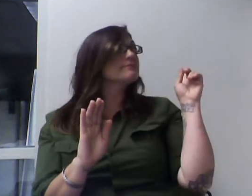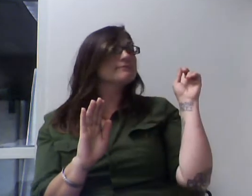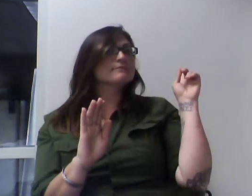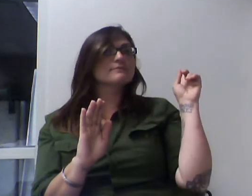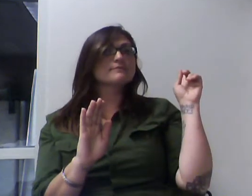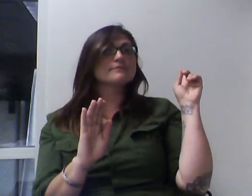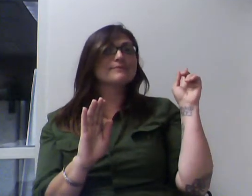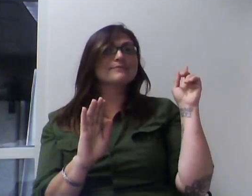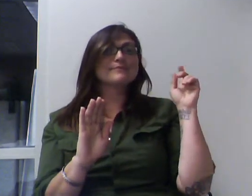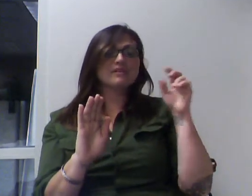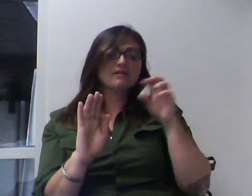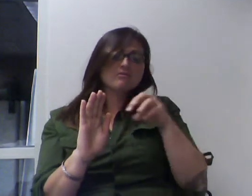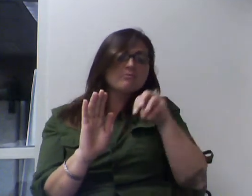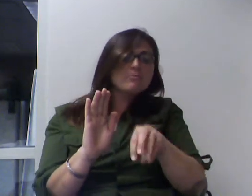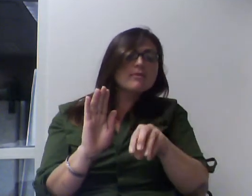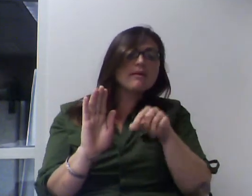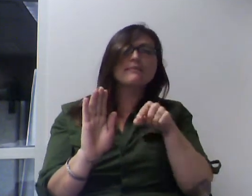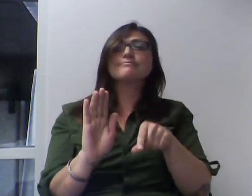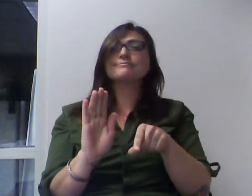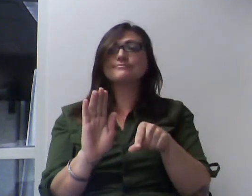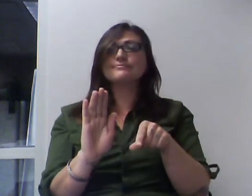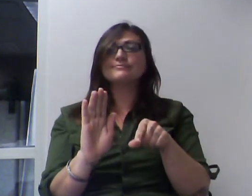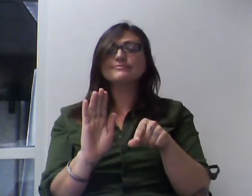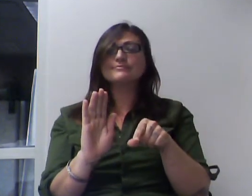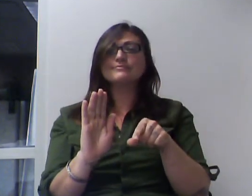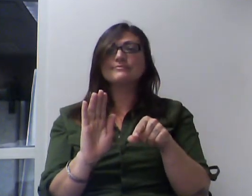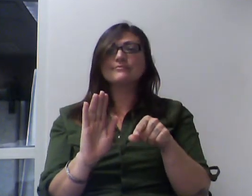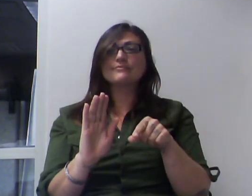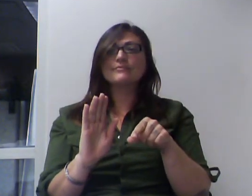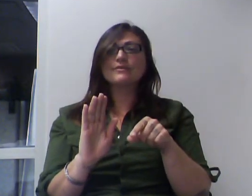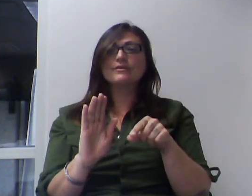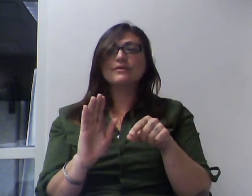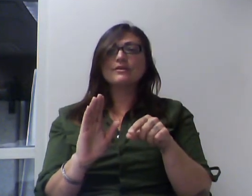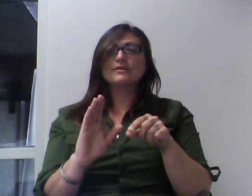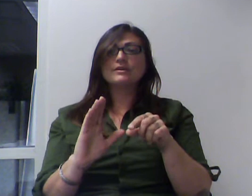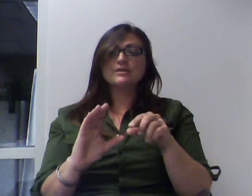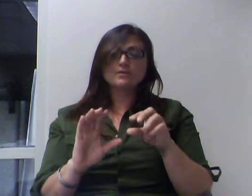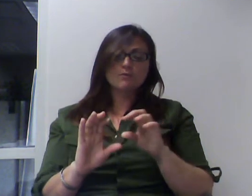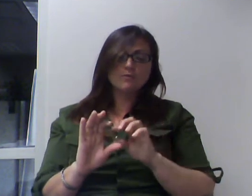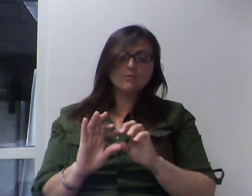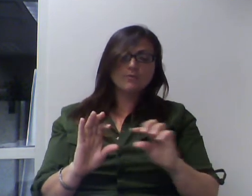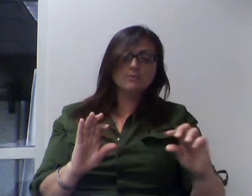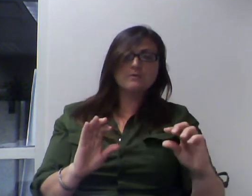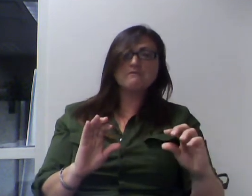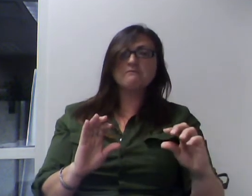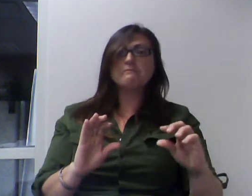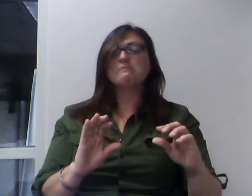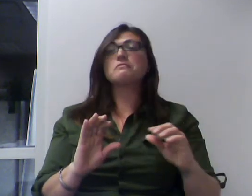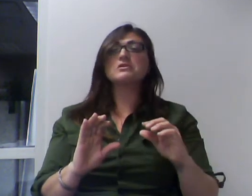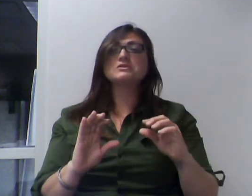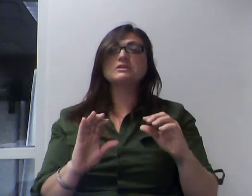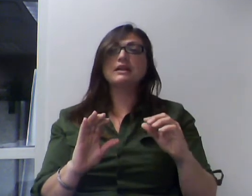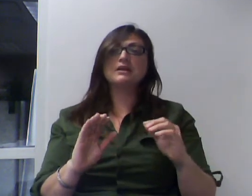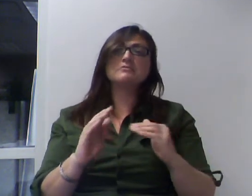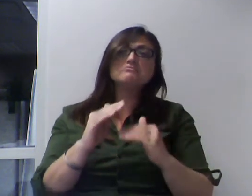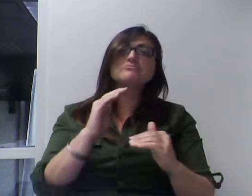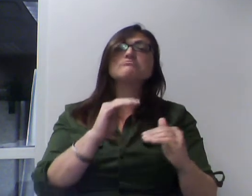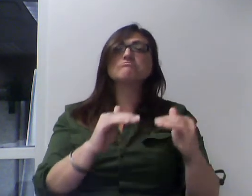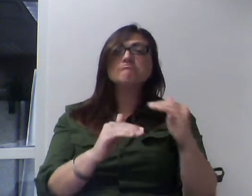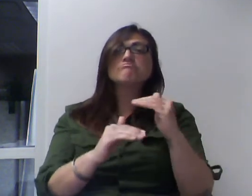There's a cube down in the corner. And we would just fill up that first layer. And then add another layer and so on. Until we're right up to